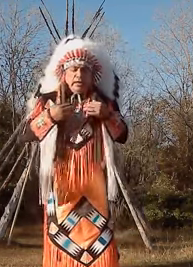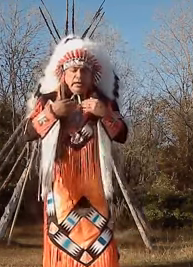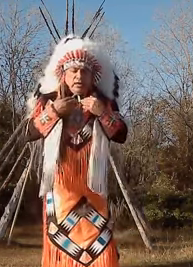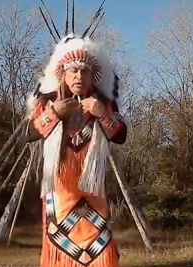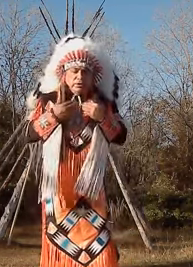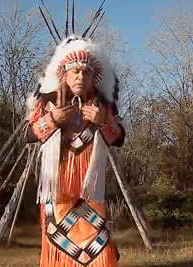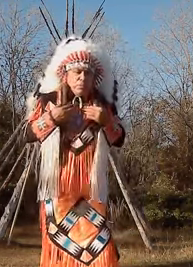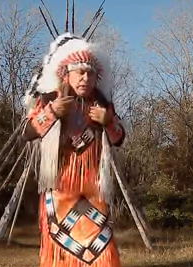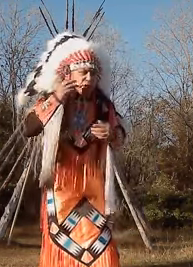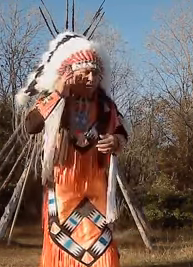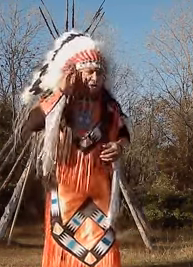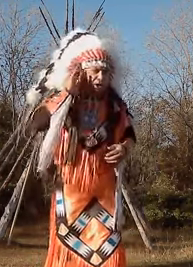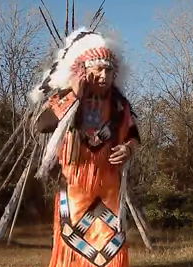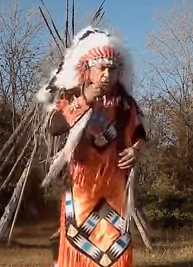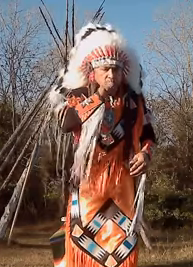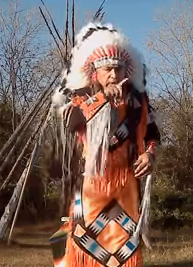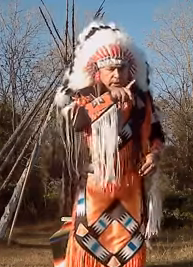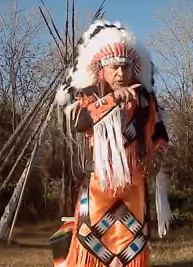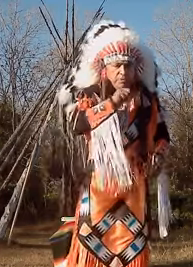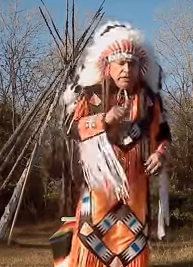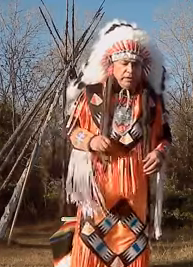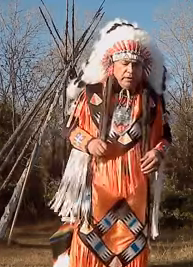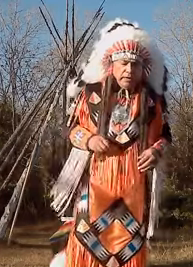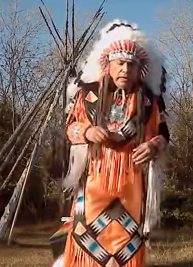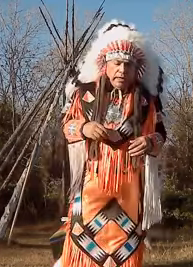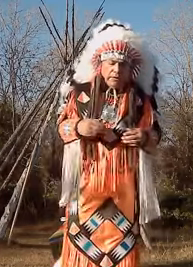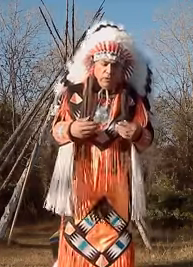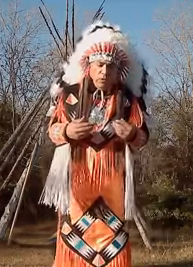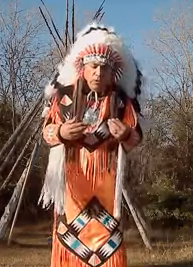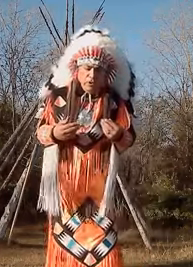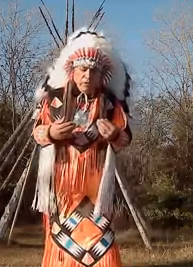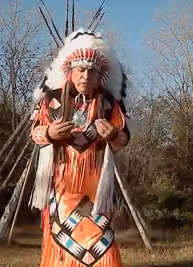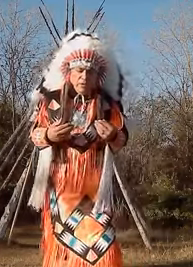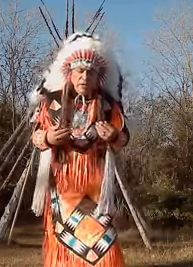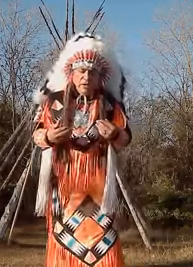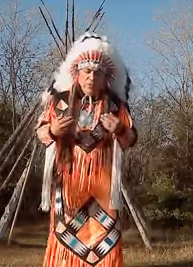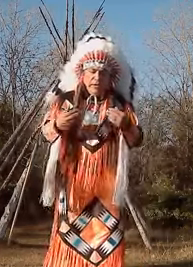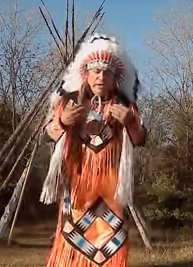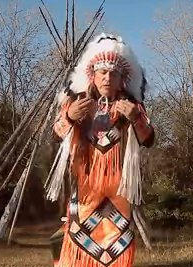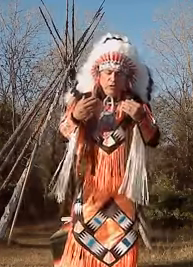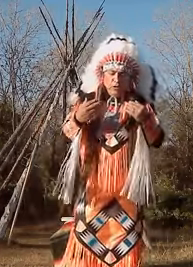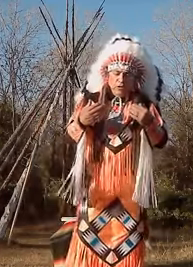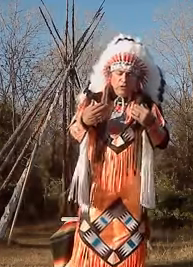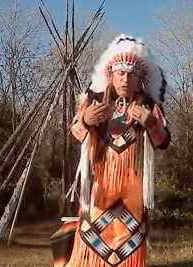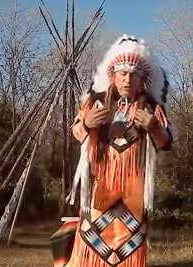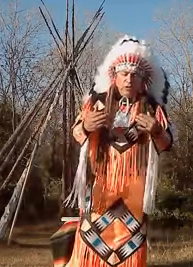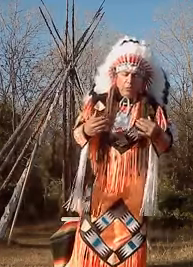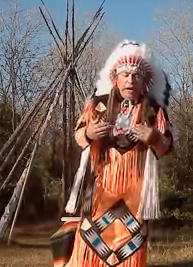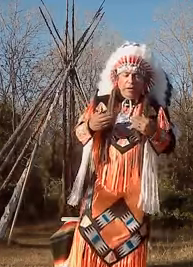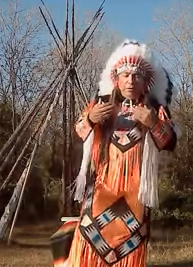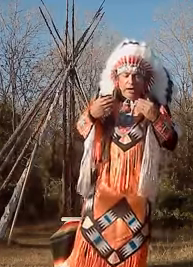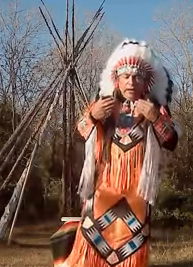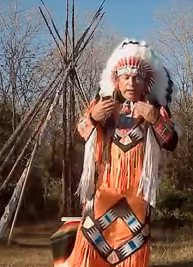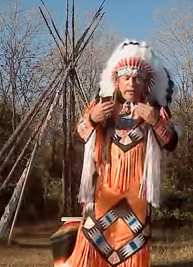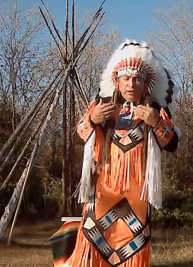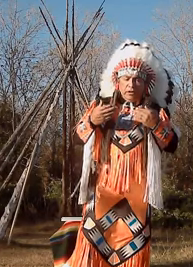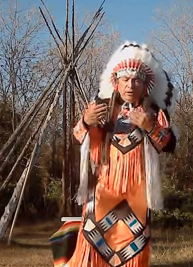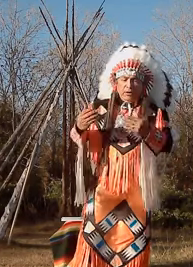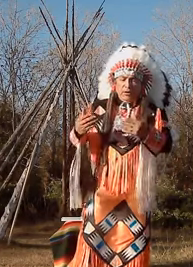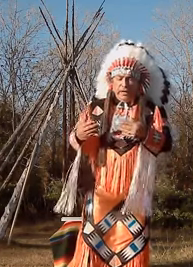he lost his ability to hear and to speak. And so from there, he began to pantomime, to communicate,